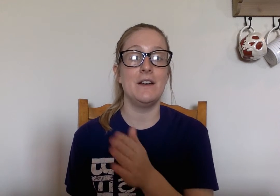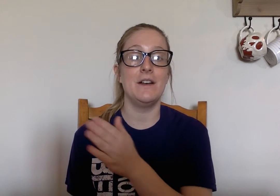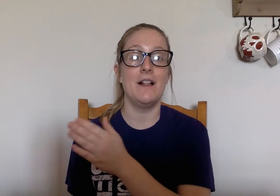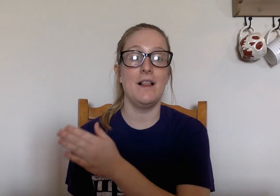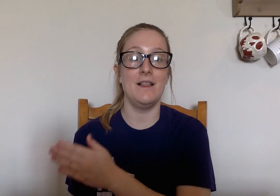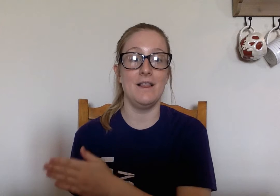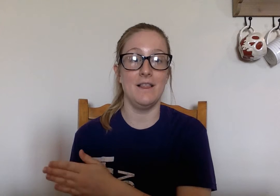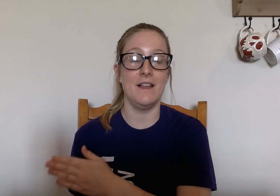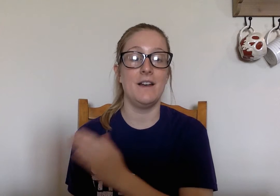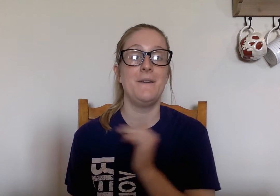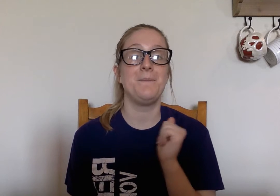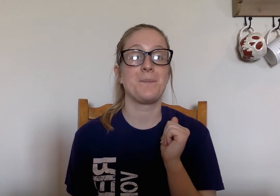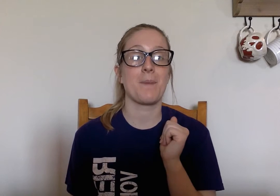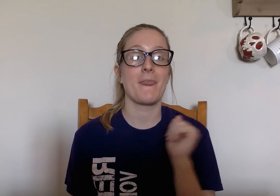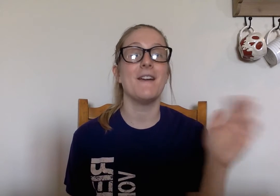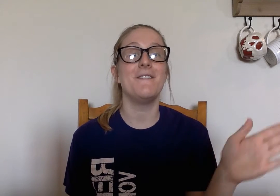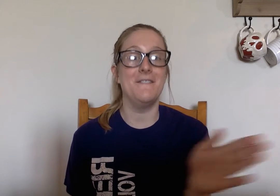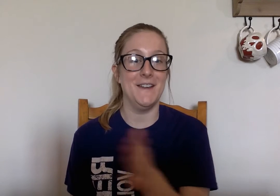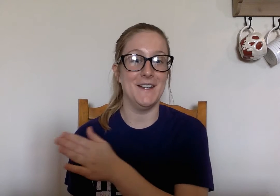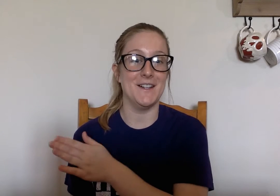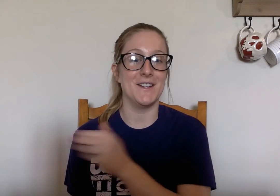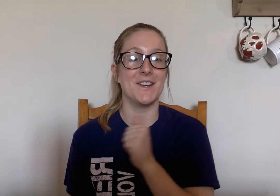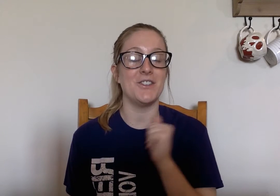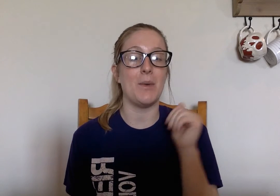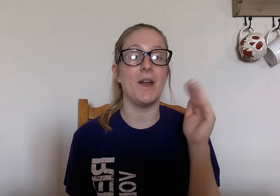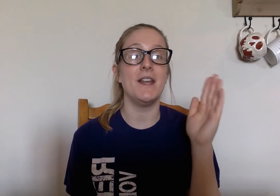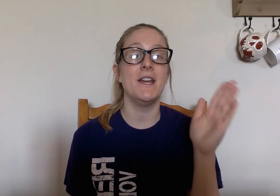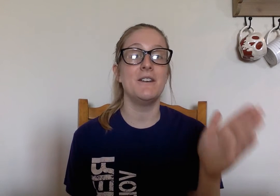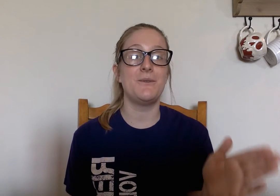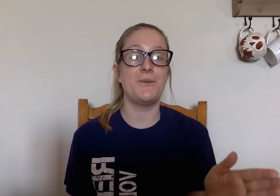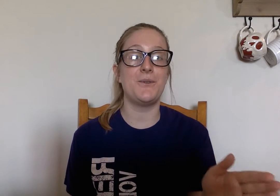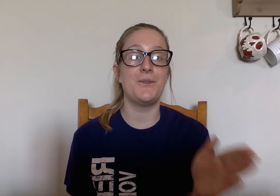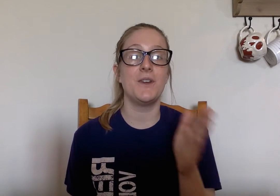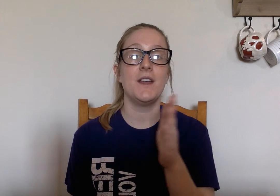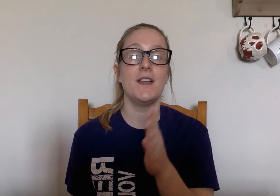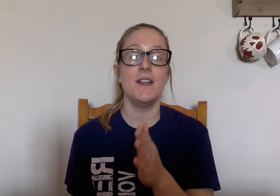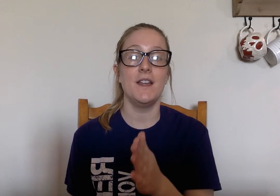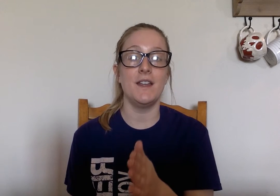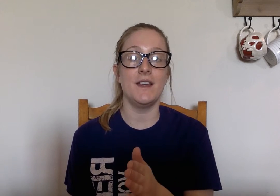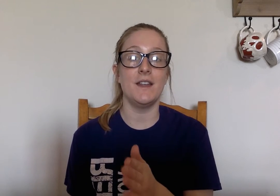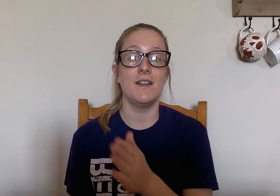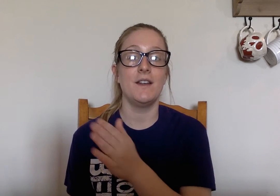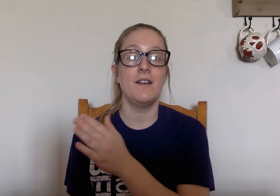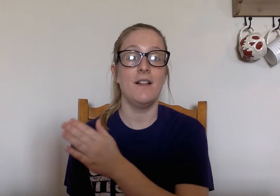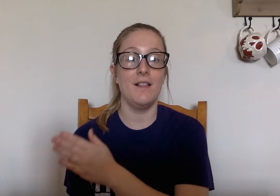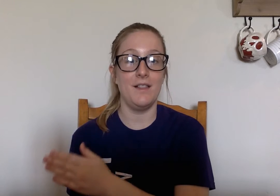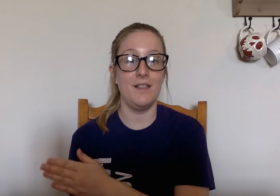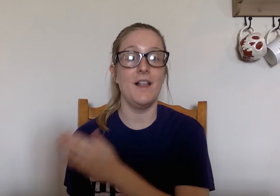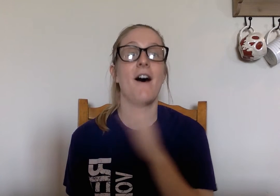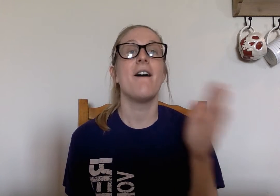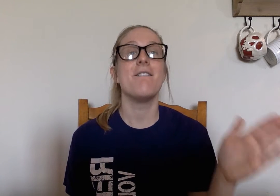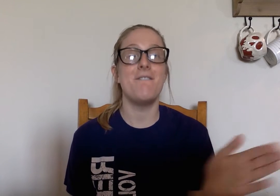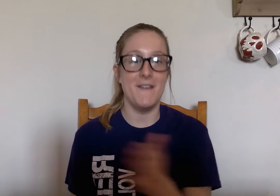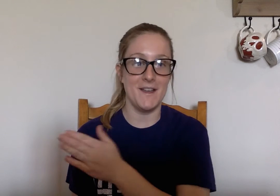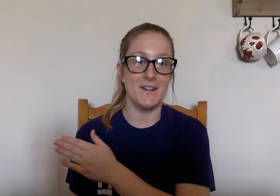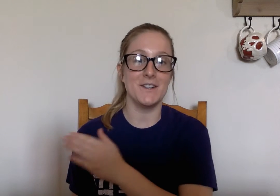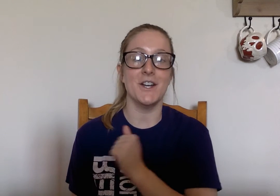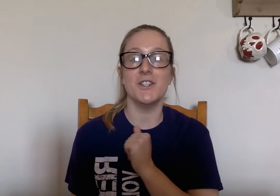ll fill good job ready s i ll fill good